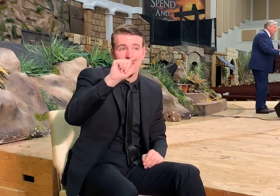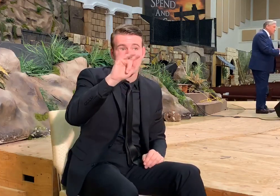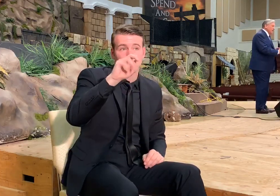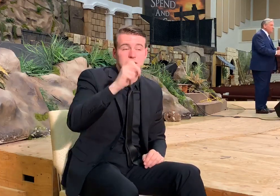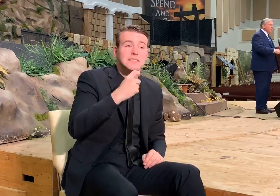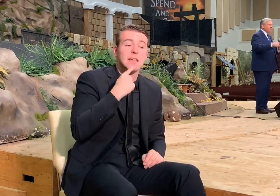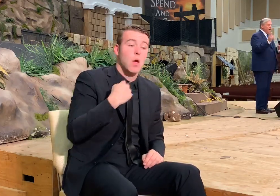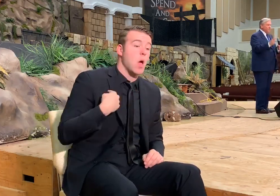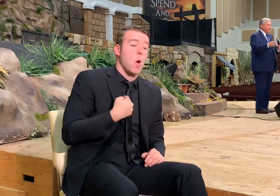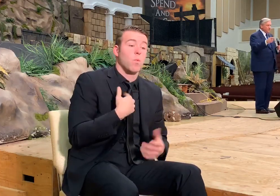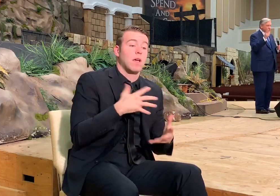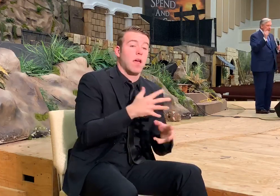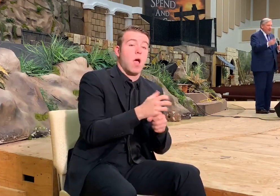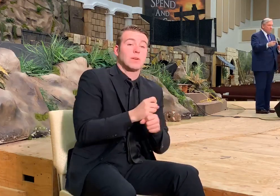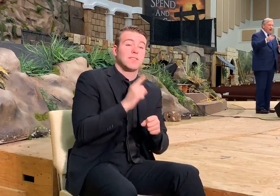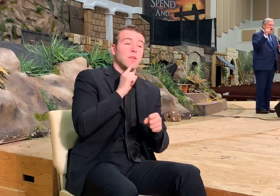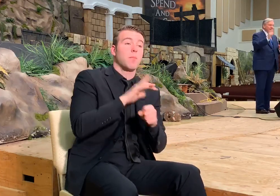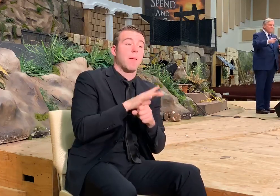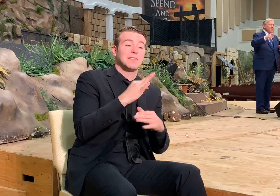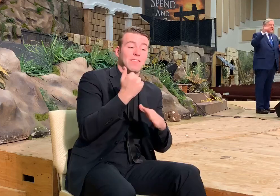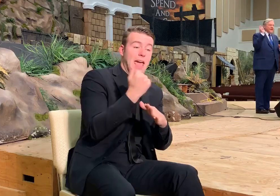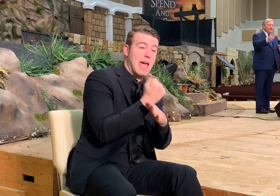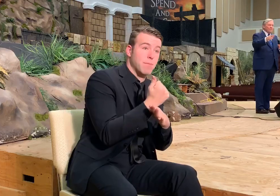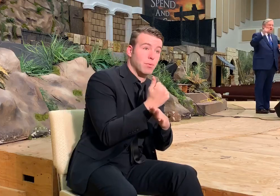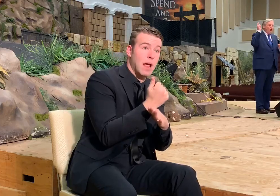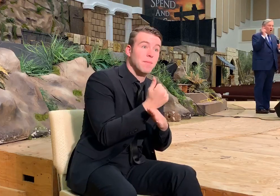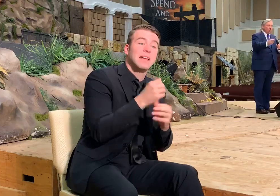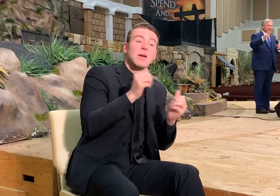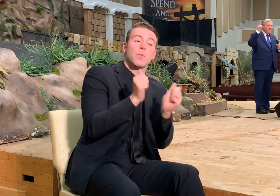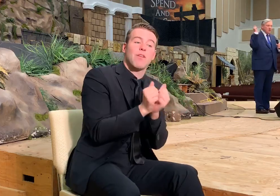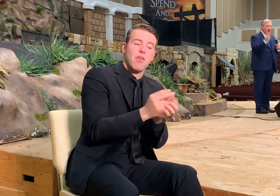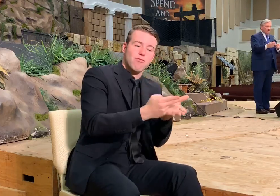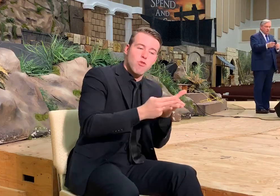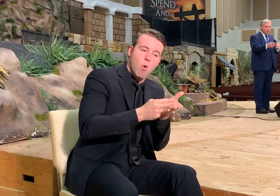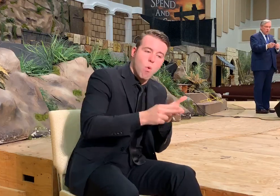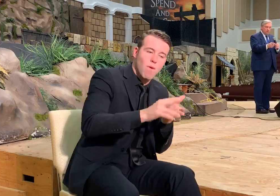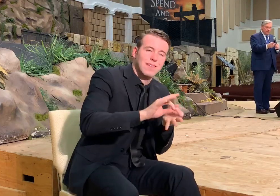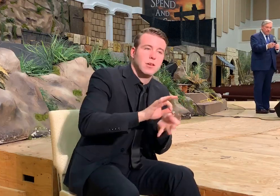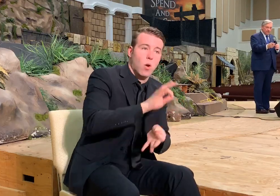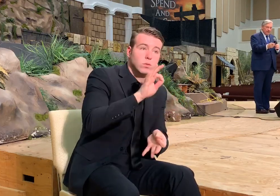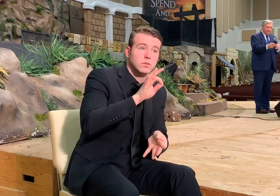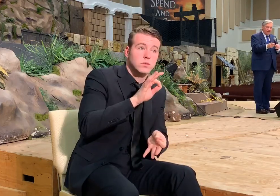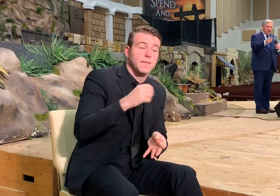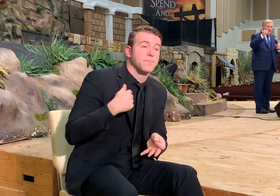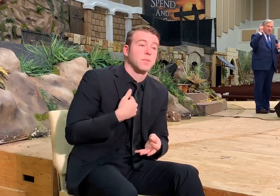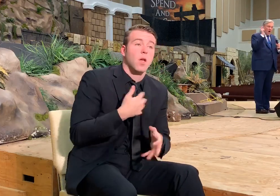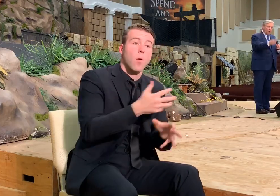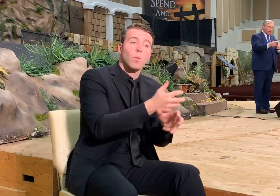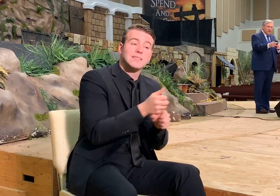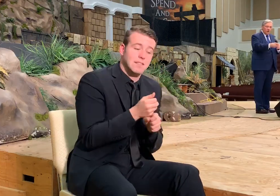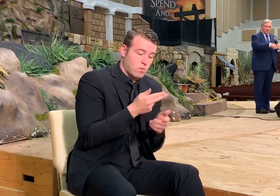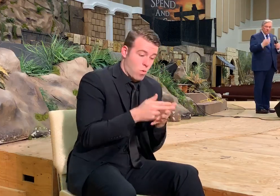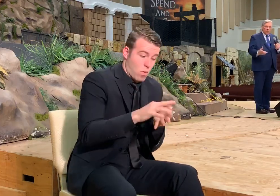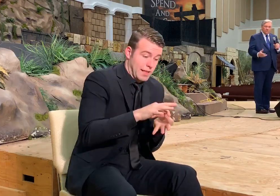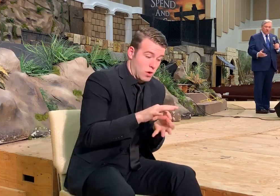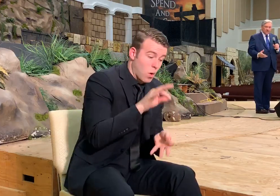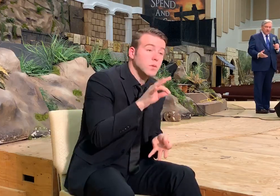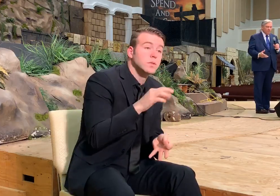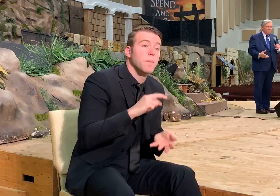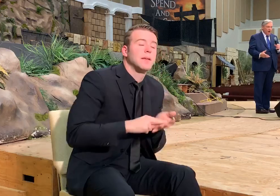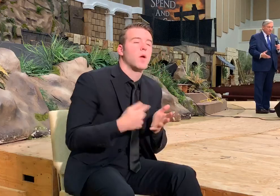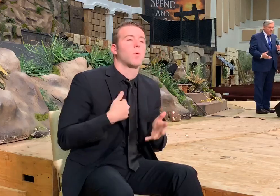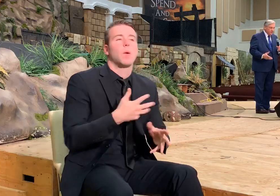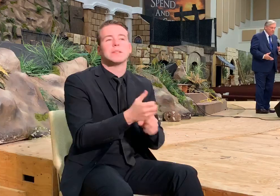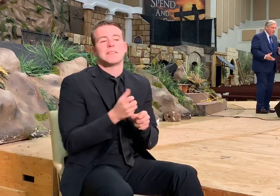have received the promises of Abraham in the Holy Ghost. When we received the Holy Ghost we have